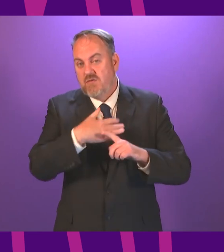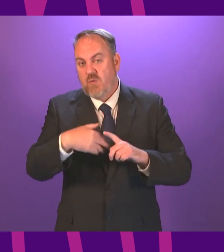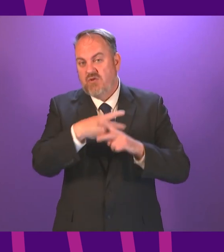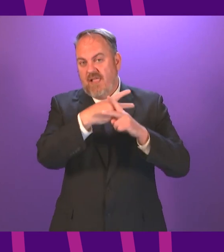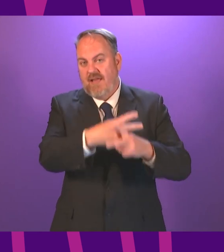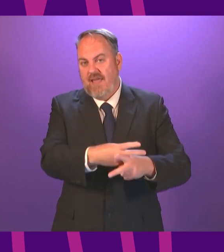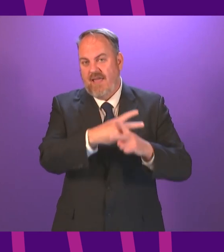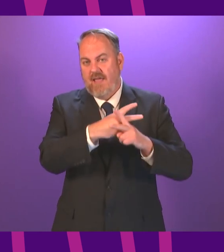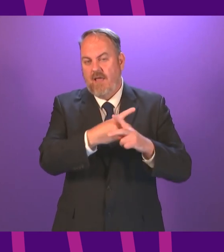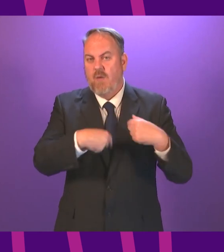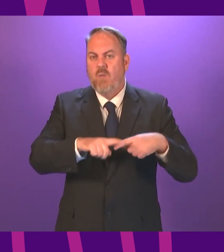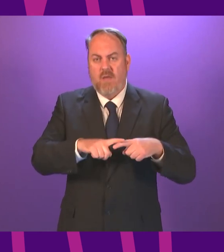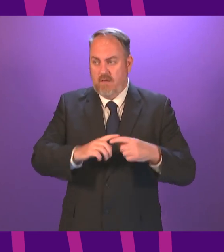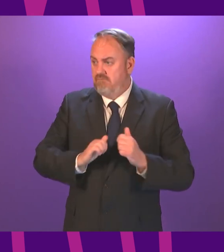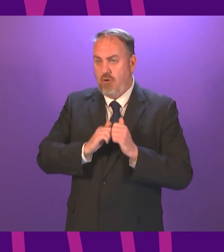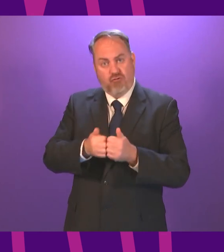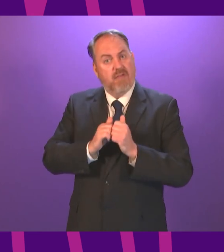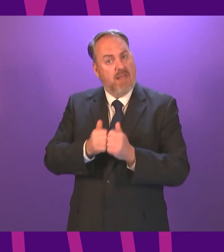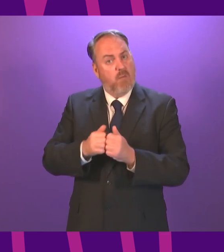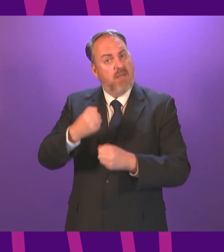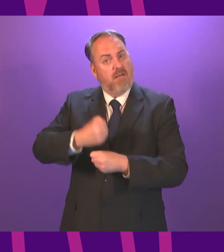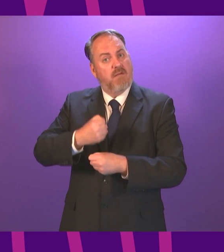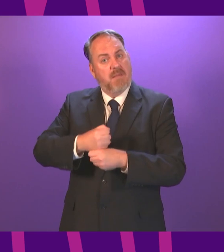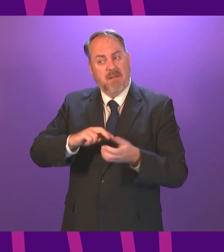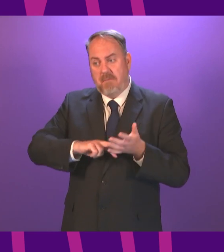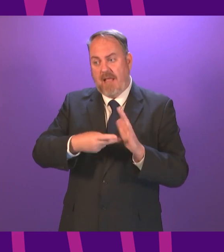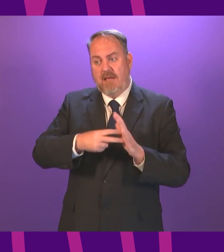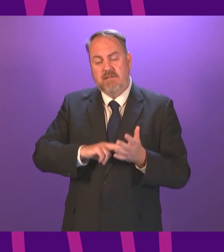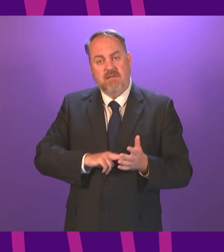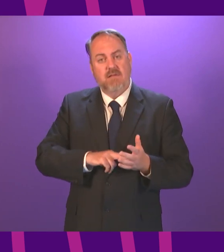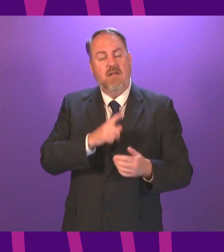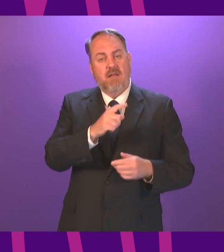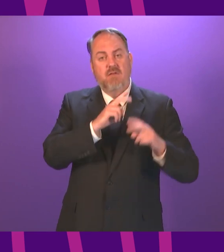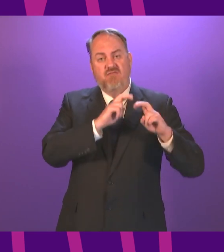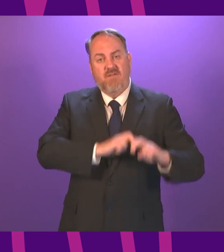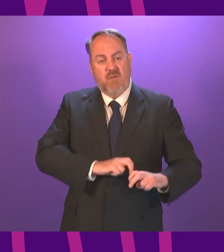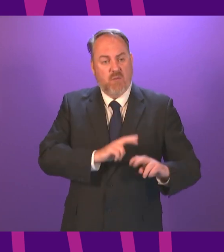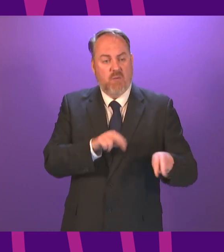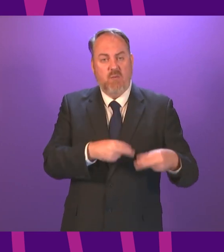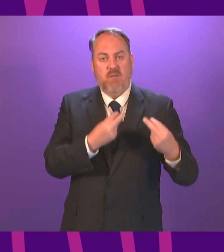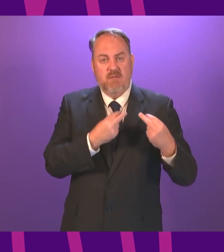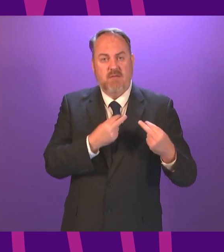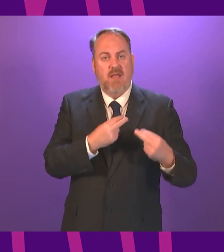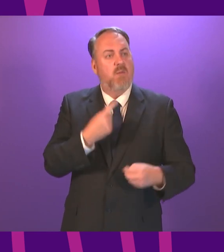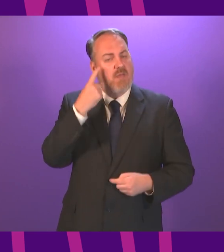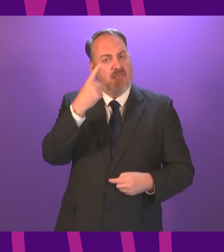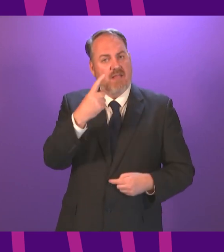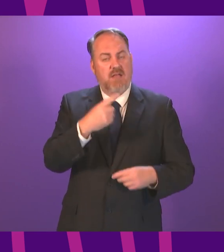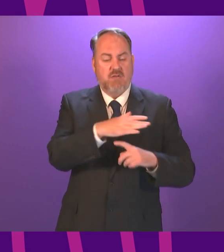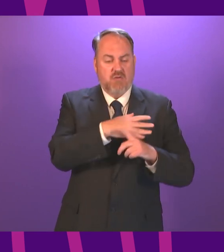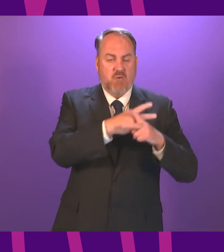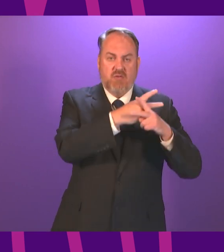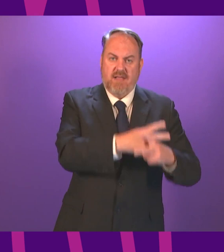many of the recommendations put forward in the philly review including viewing social care as an equal partner to the NHS